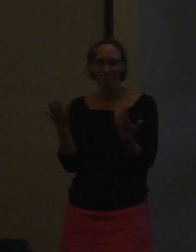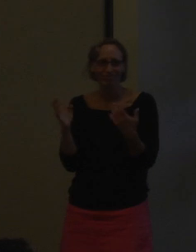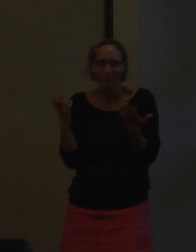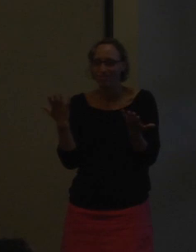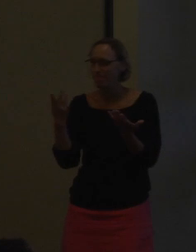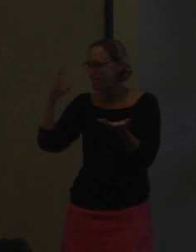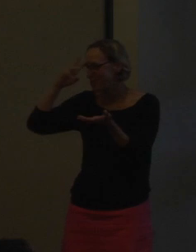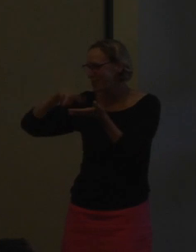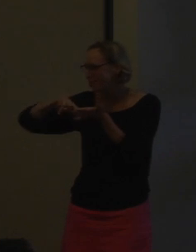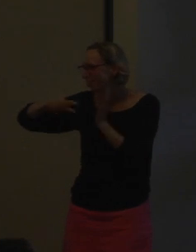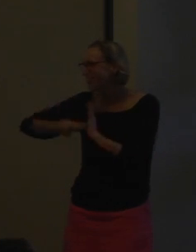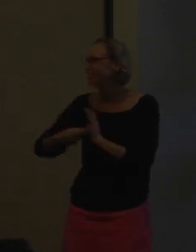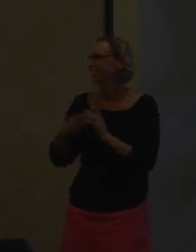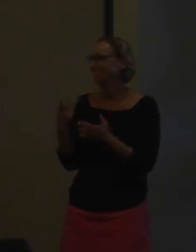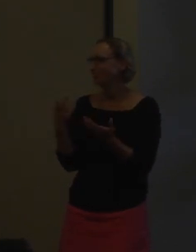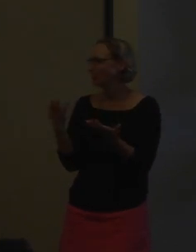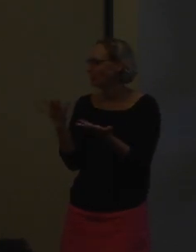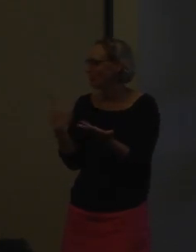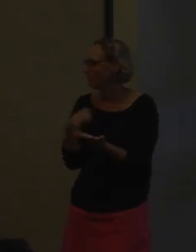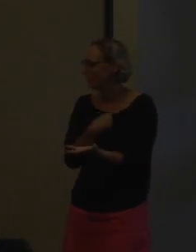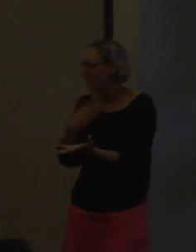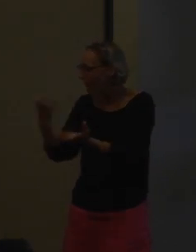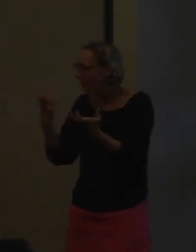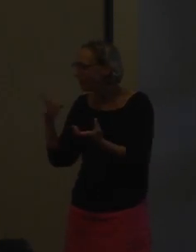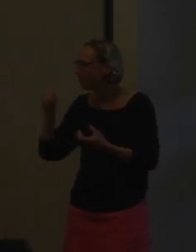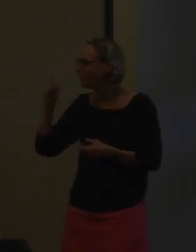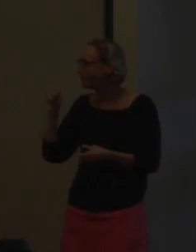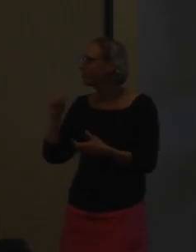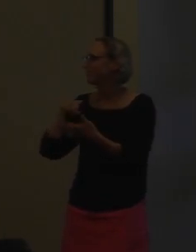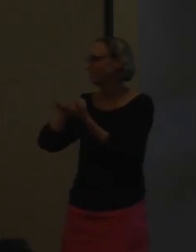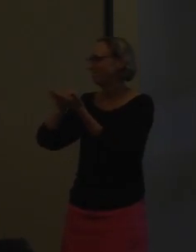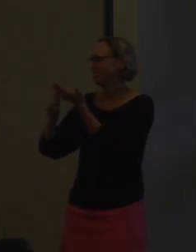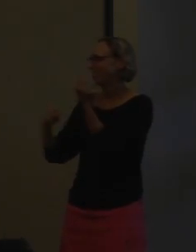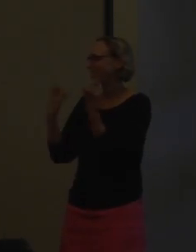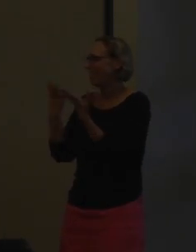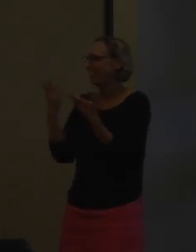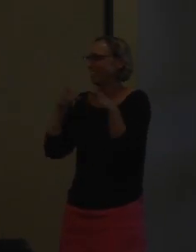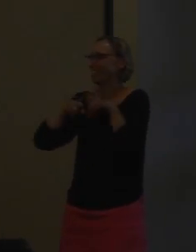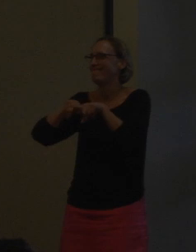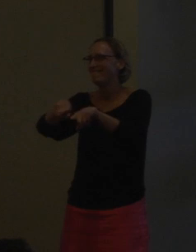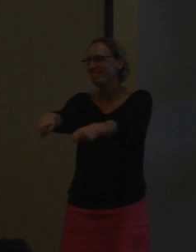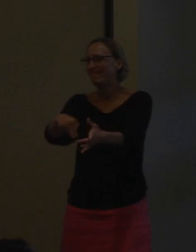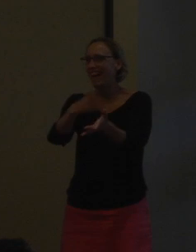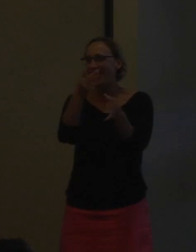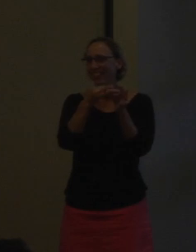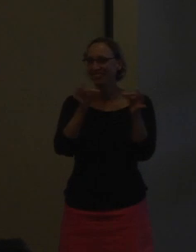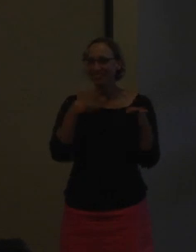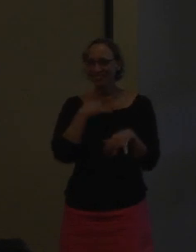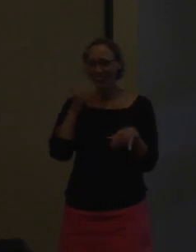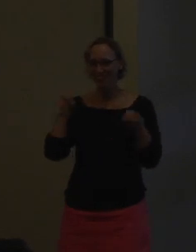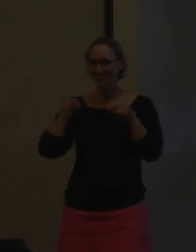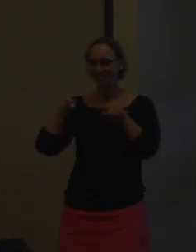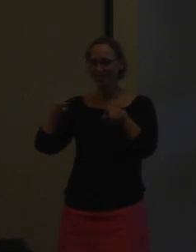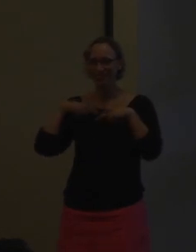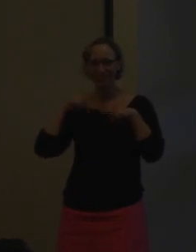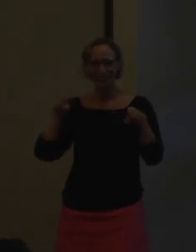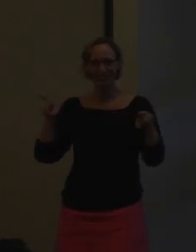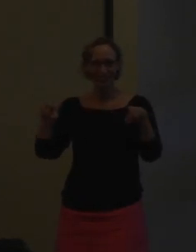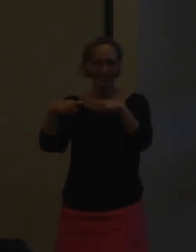goals and the purpose and what we want to do are similar with bilingualism. I feel